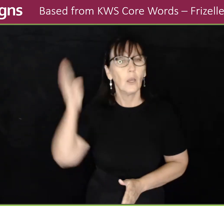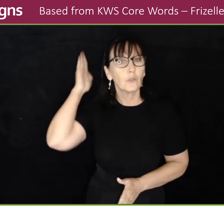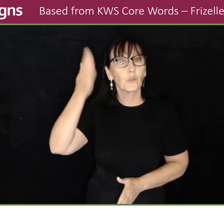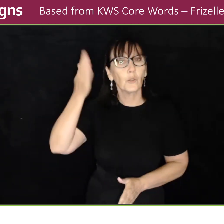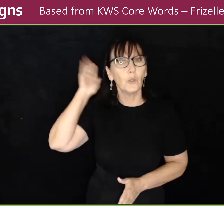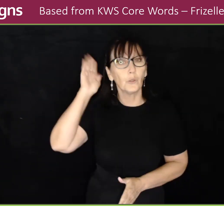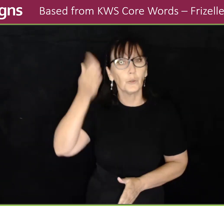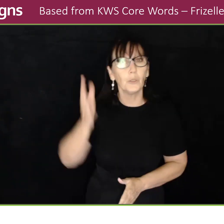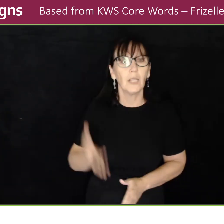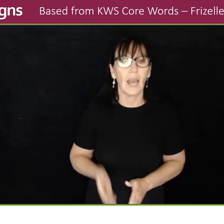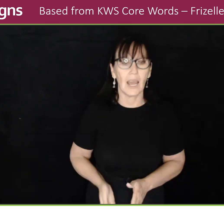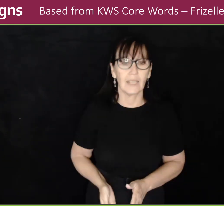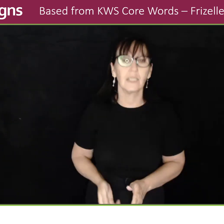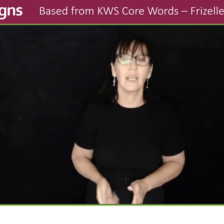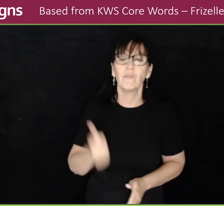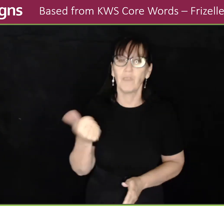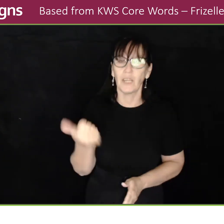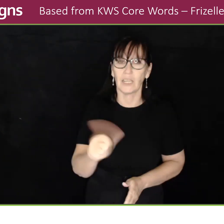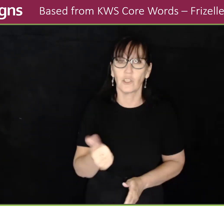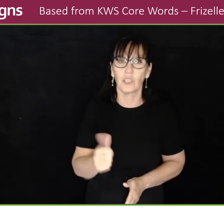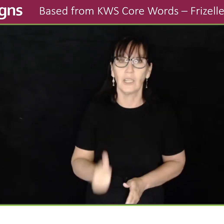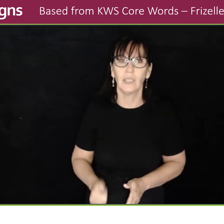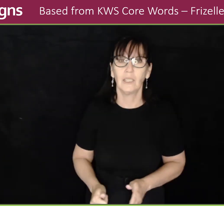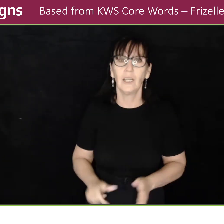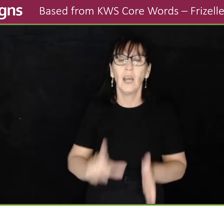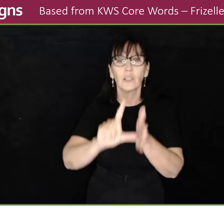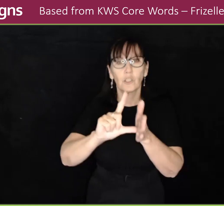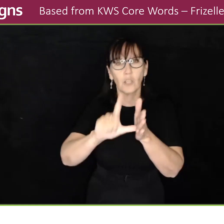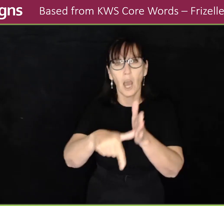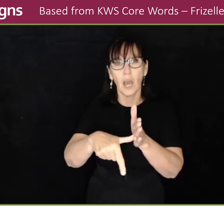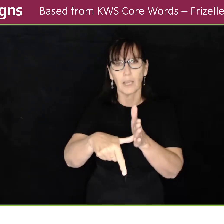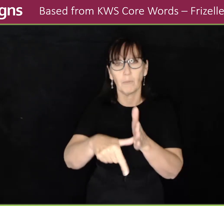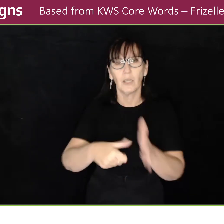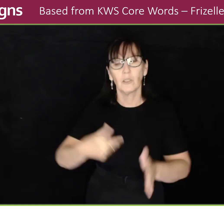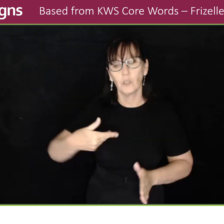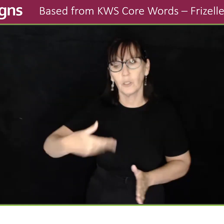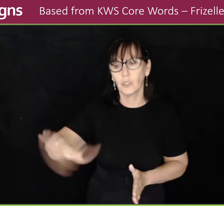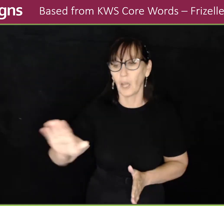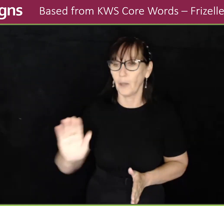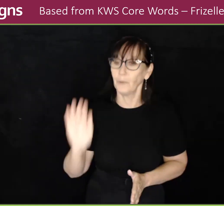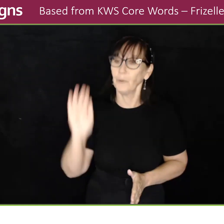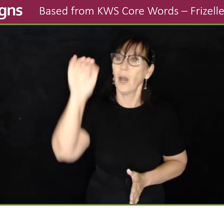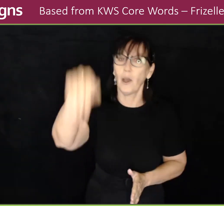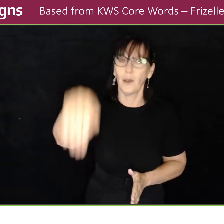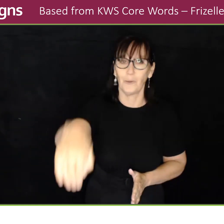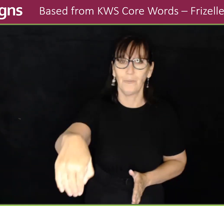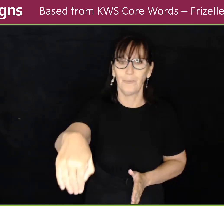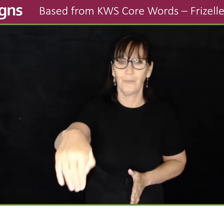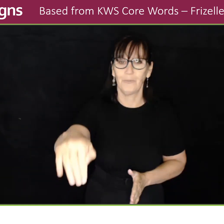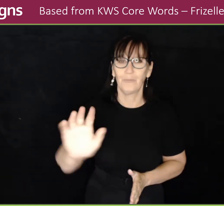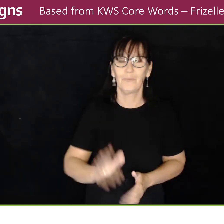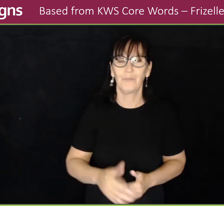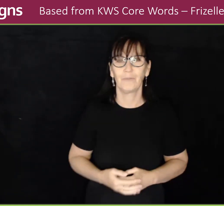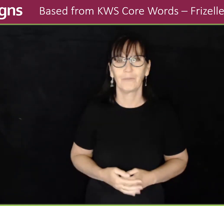School has finished. Time to go home.